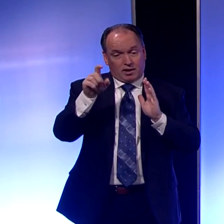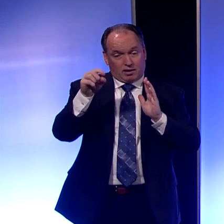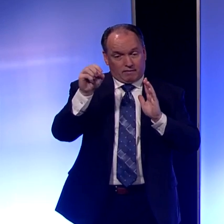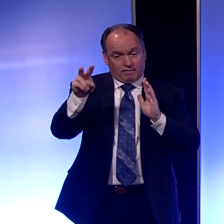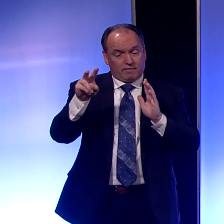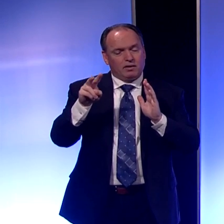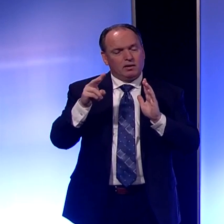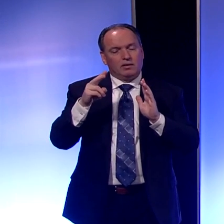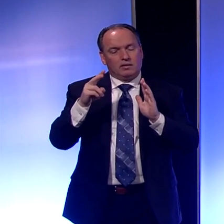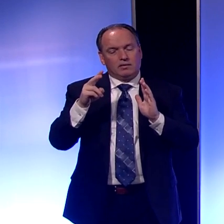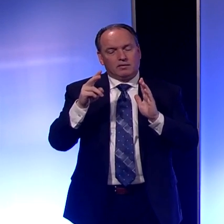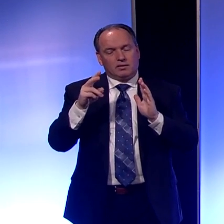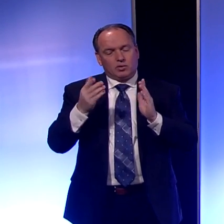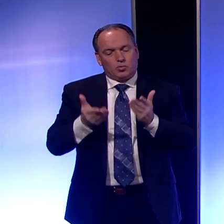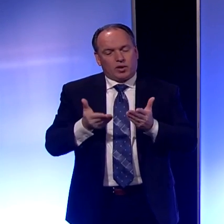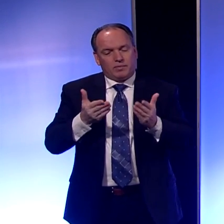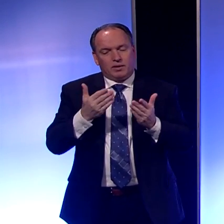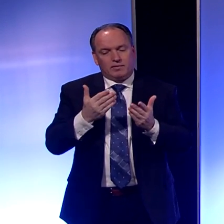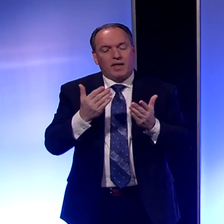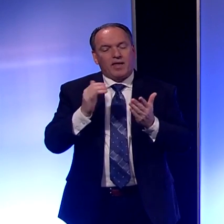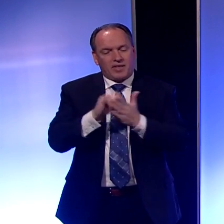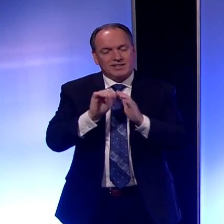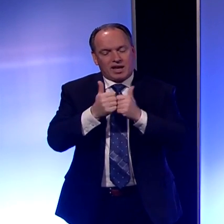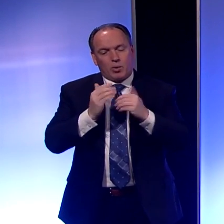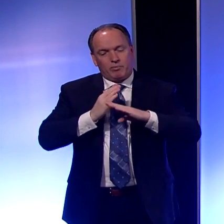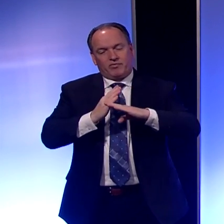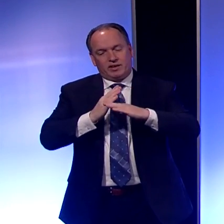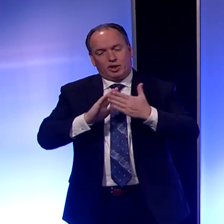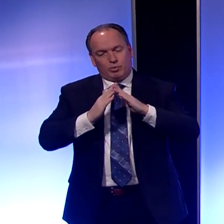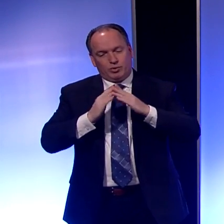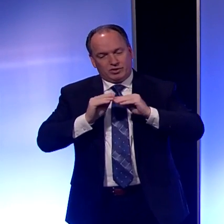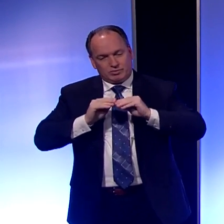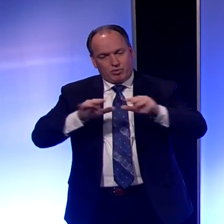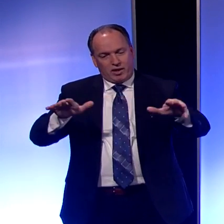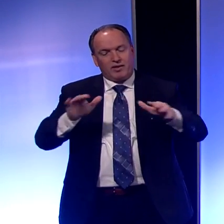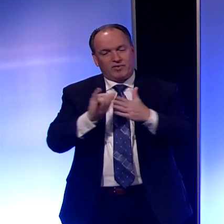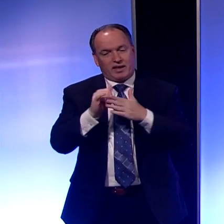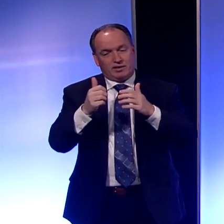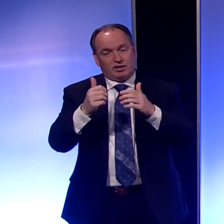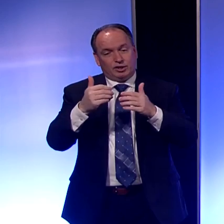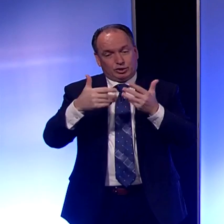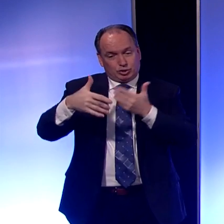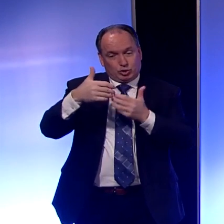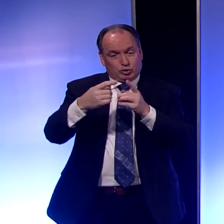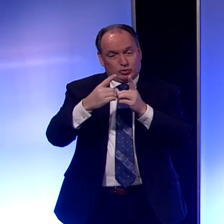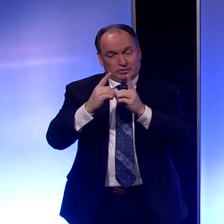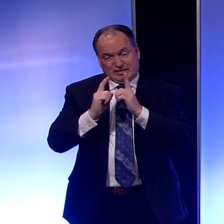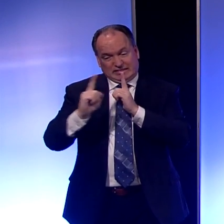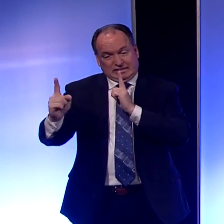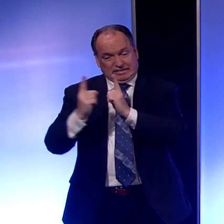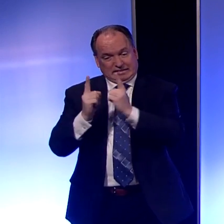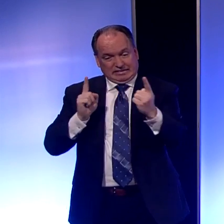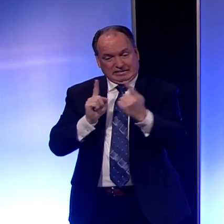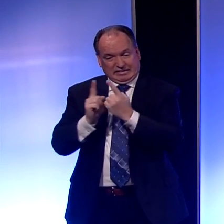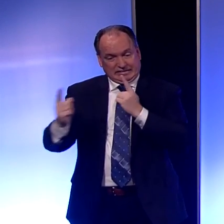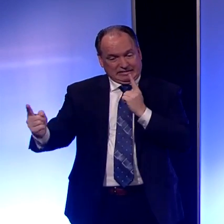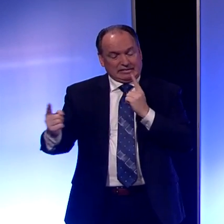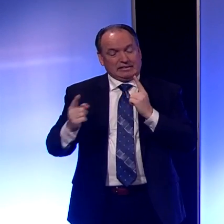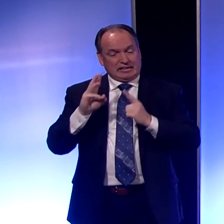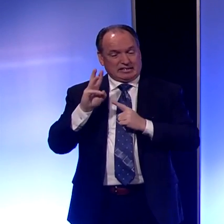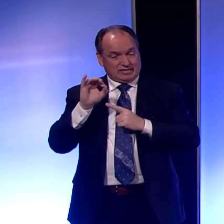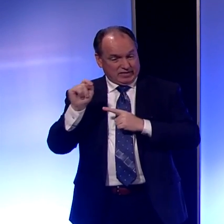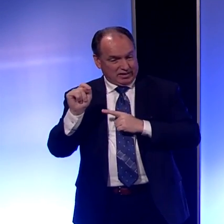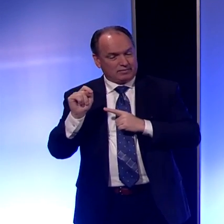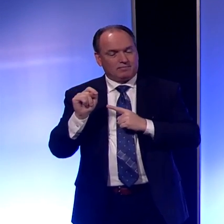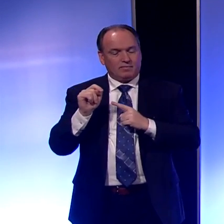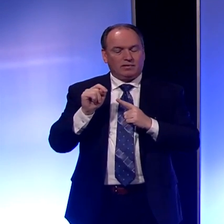doing. But that's how we could get community spread. So, keeping that social distance, that six feet away from each other, being very, very conscious when